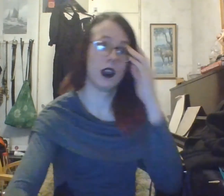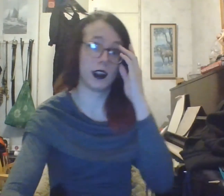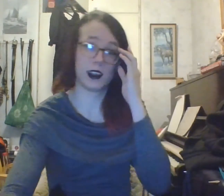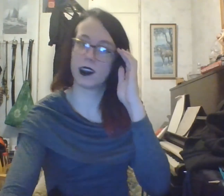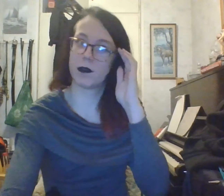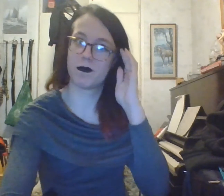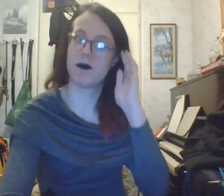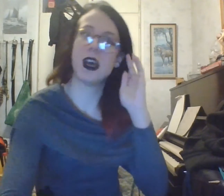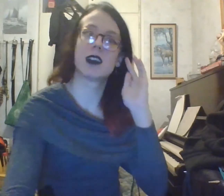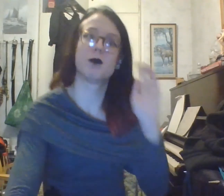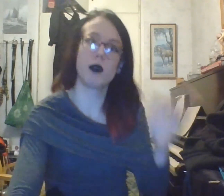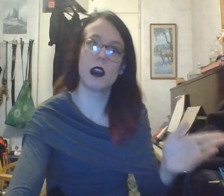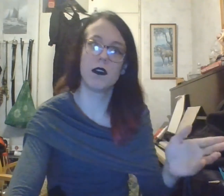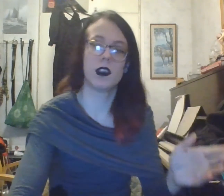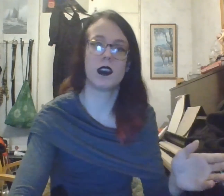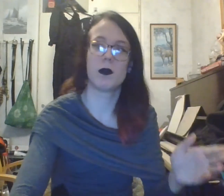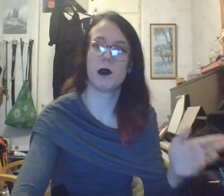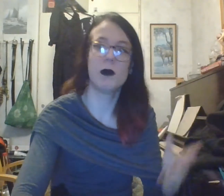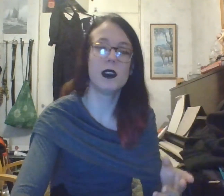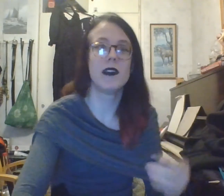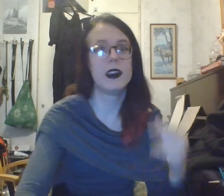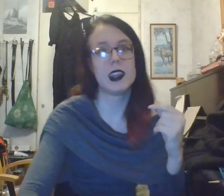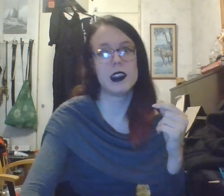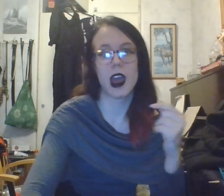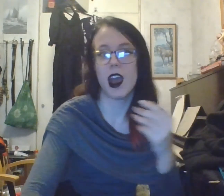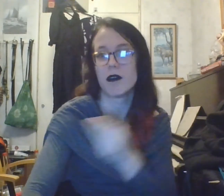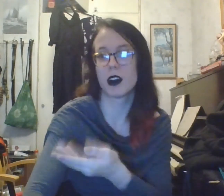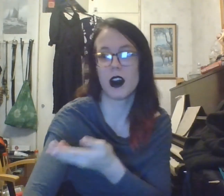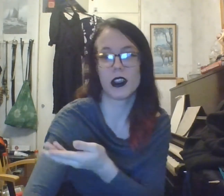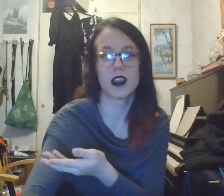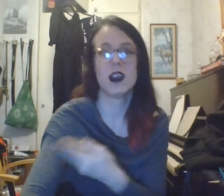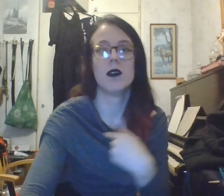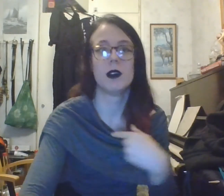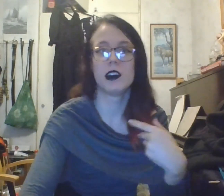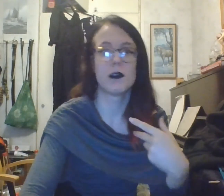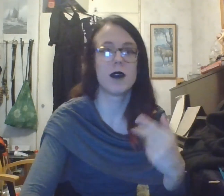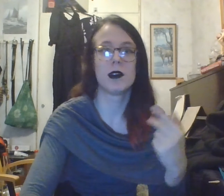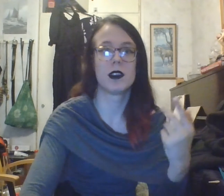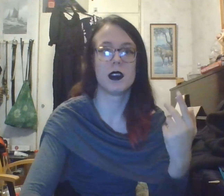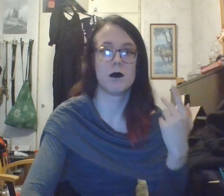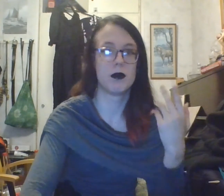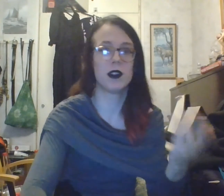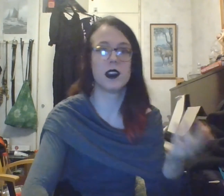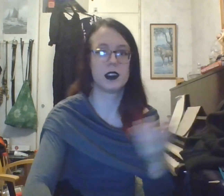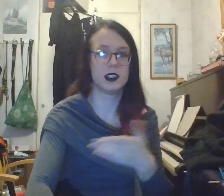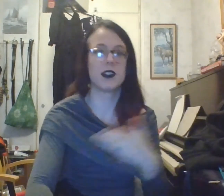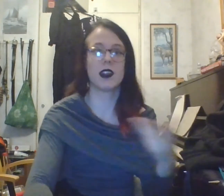And that proves that we wouldn't even need to have cards. We'd just be able to put the digits in.